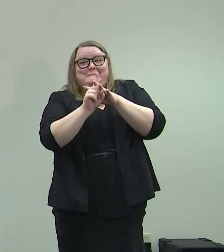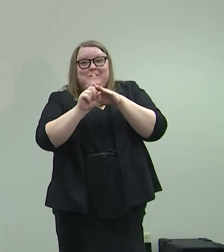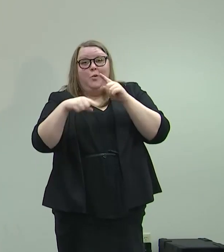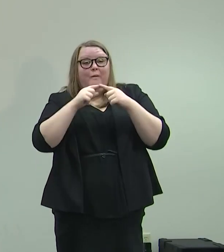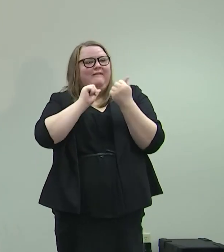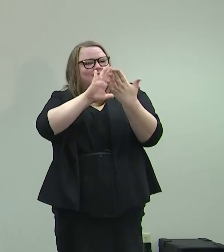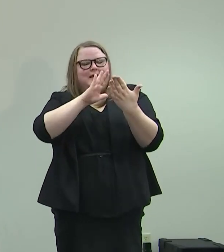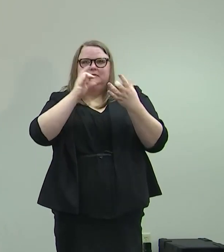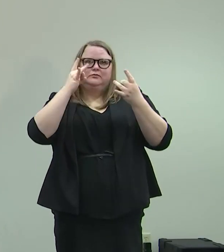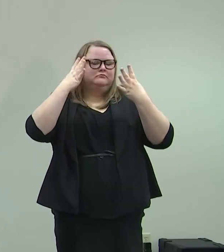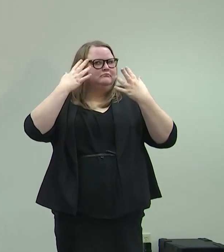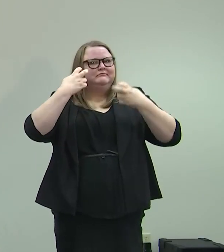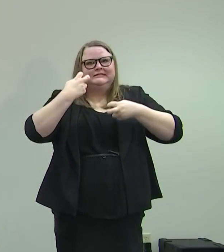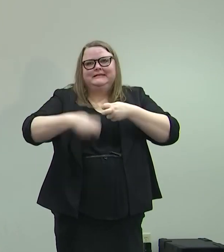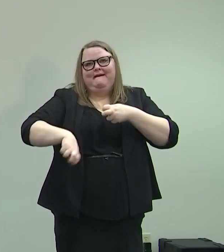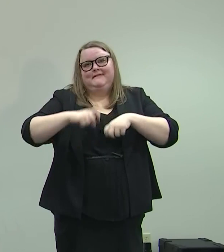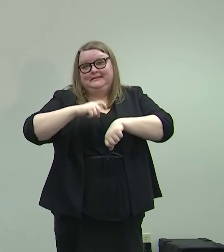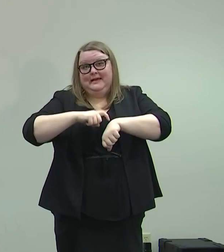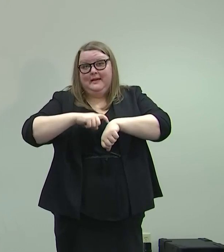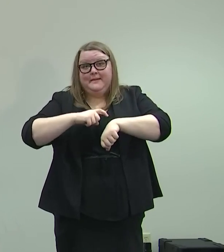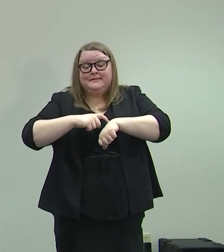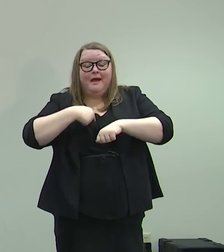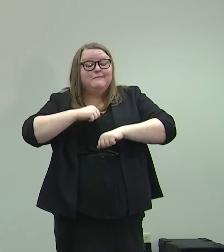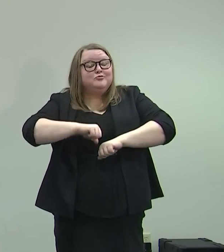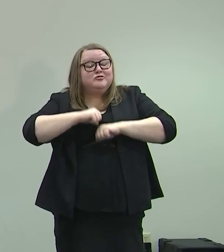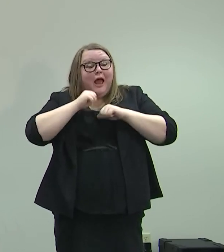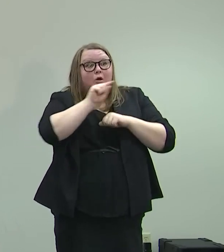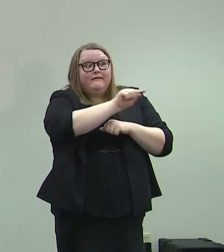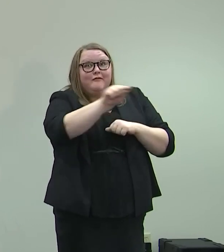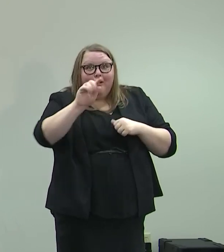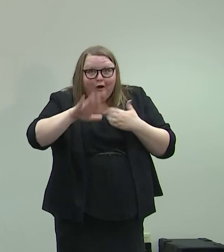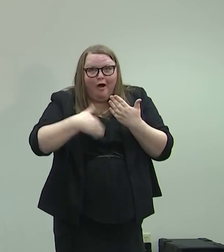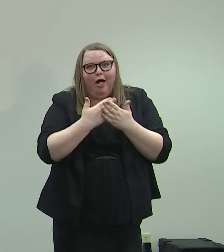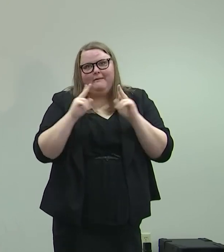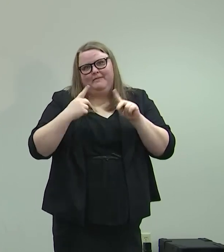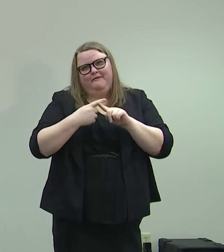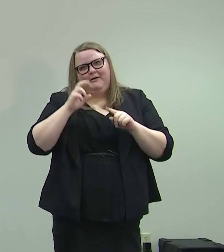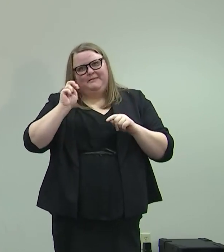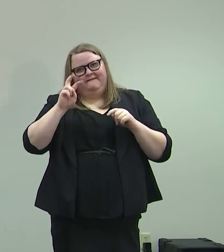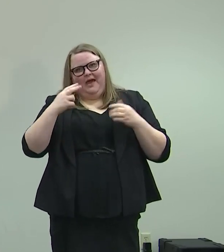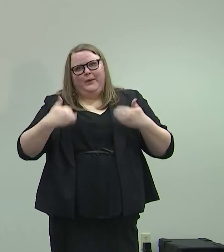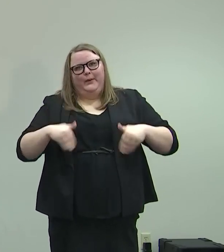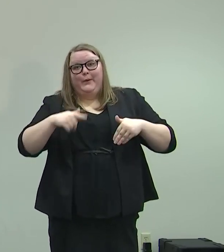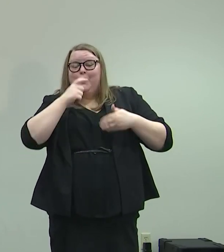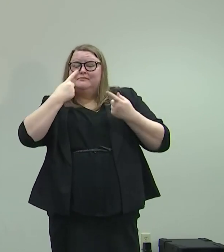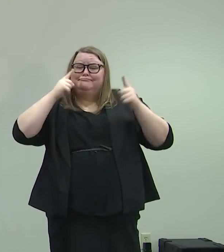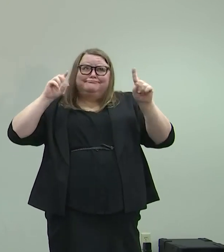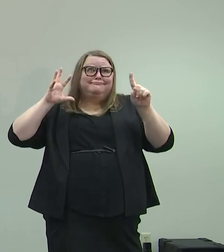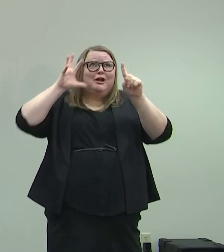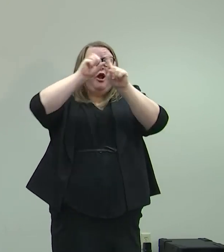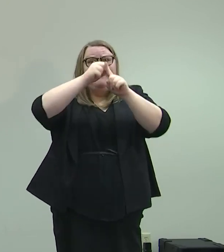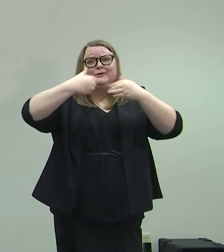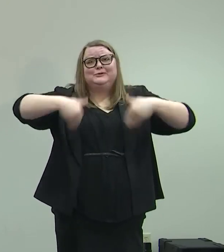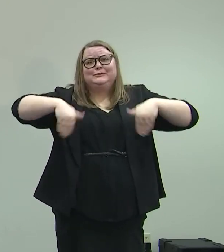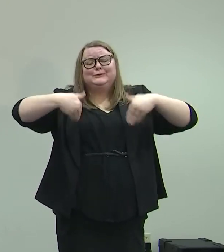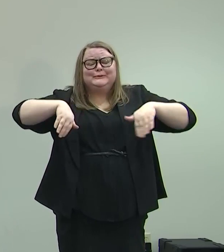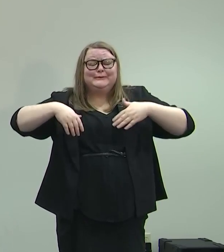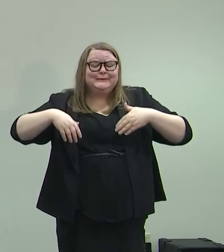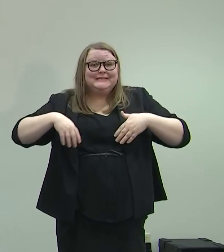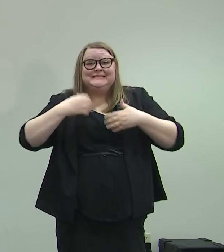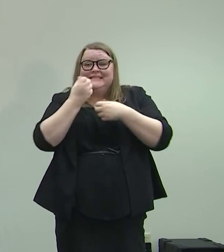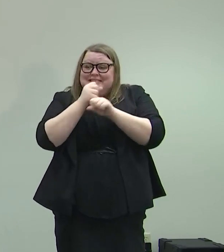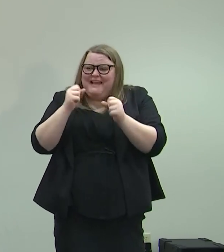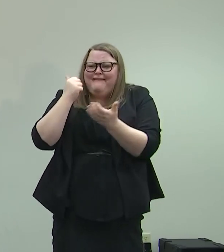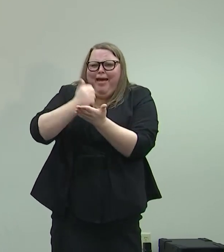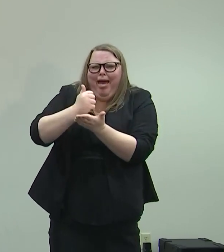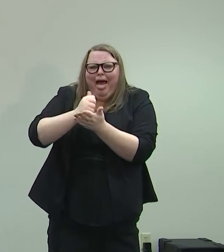our most dire times. And I'm proud of every single Nevadan that did that, that accomplished so much, that saved, helped